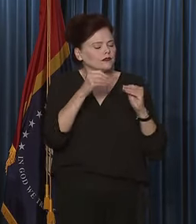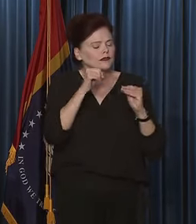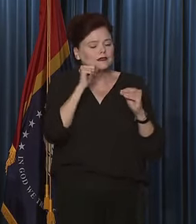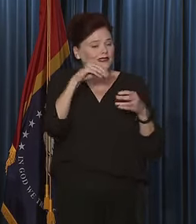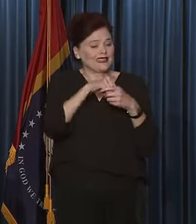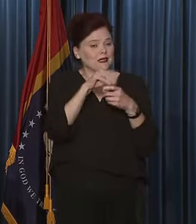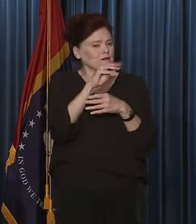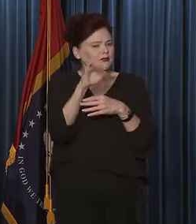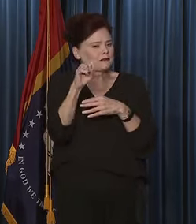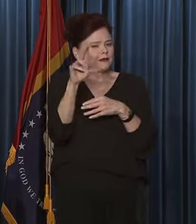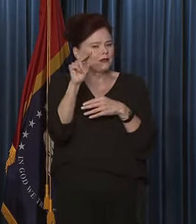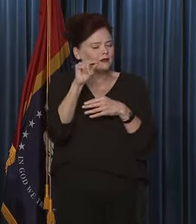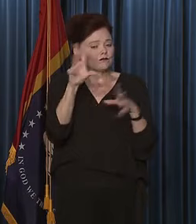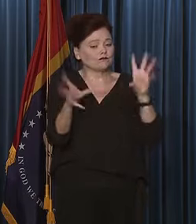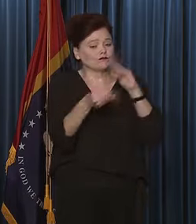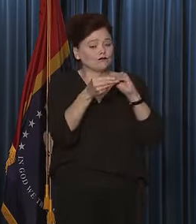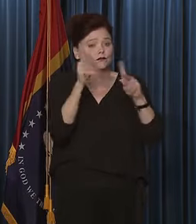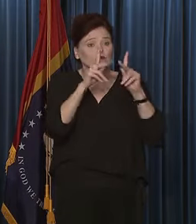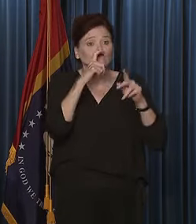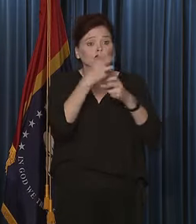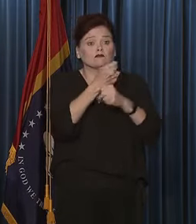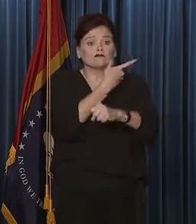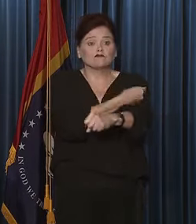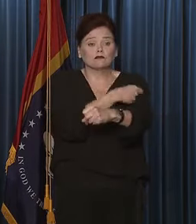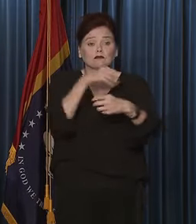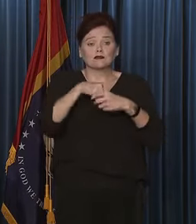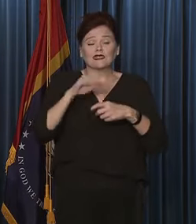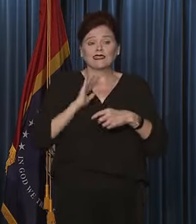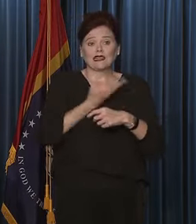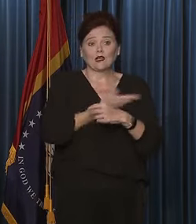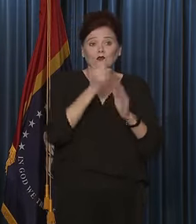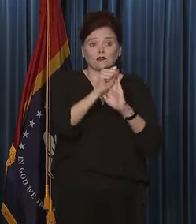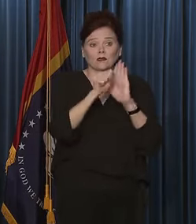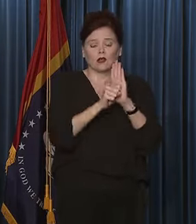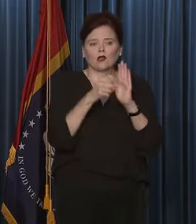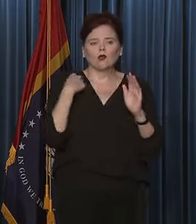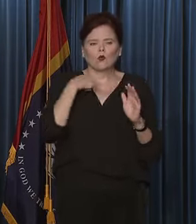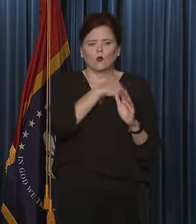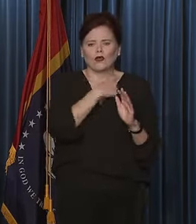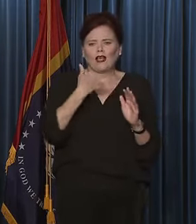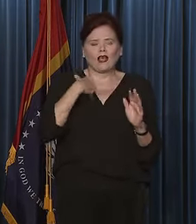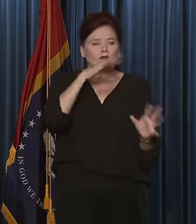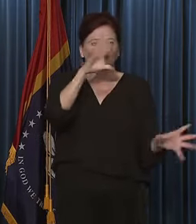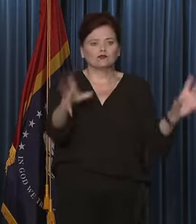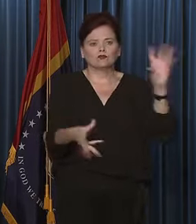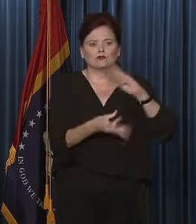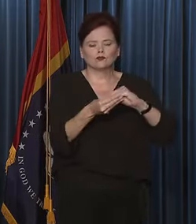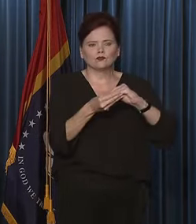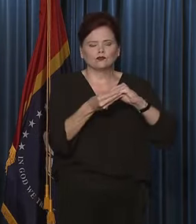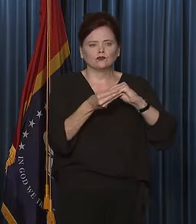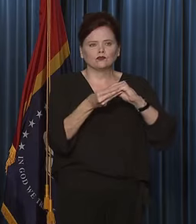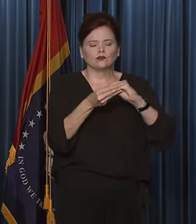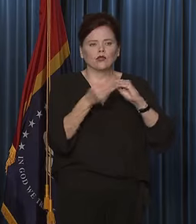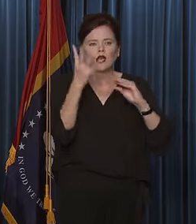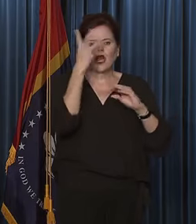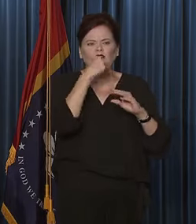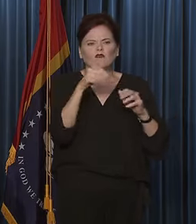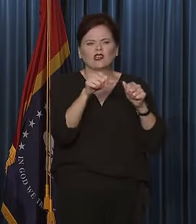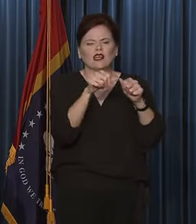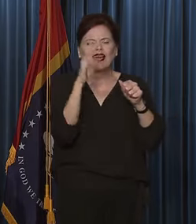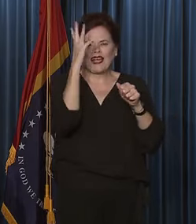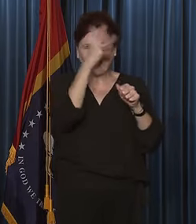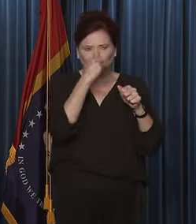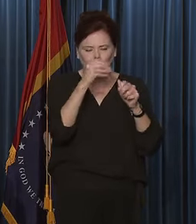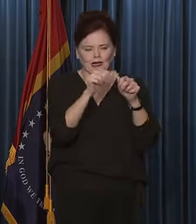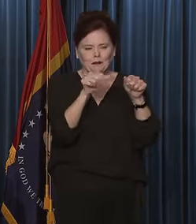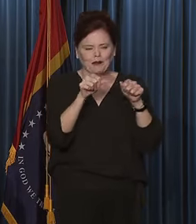If you look at the total number of individuals that have gotten vaccinated in our state, we have a total African-American population that is